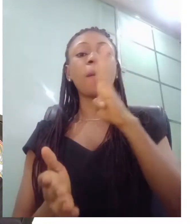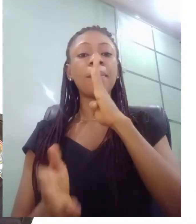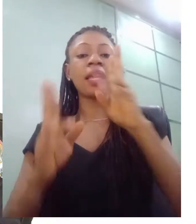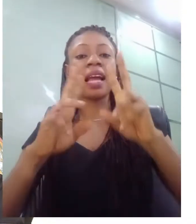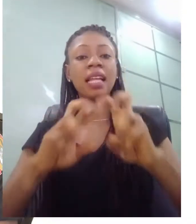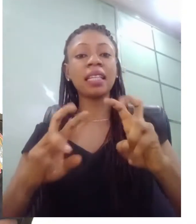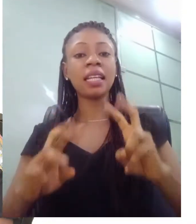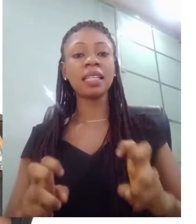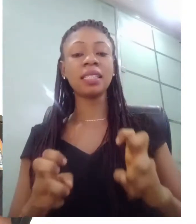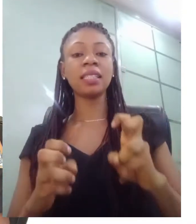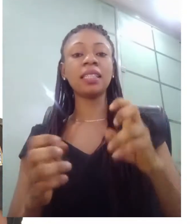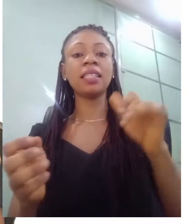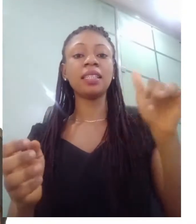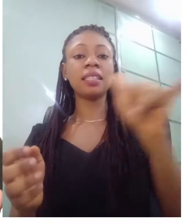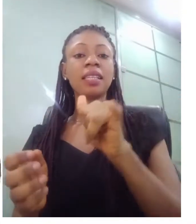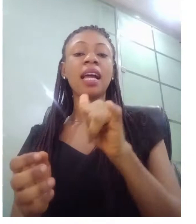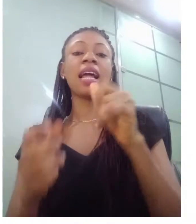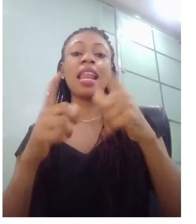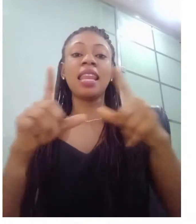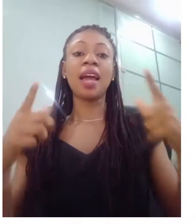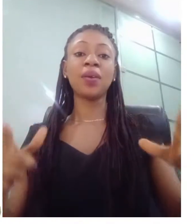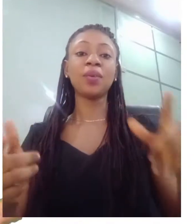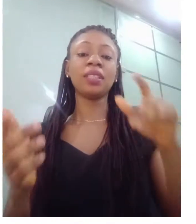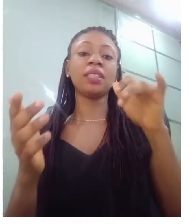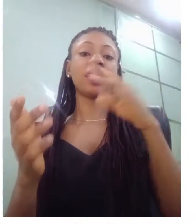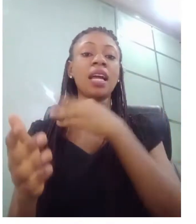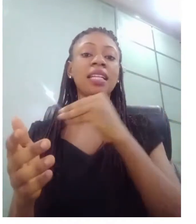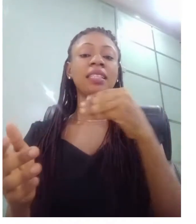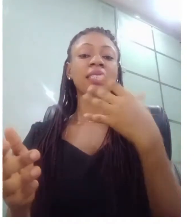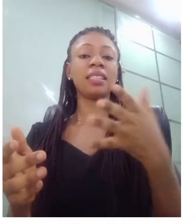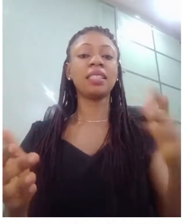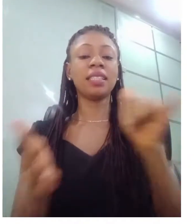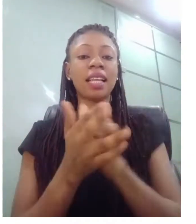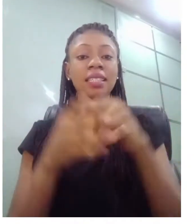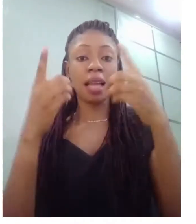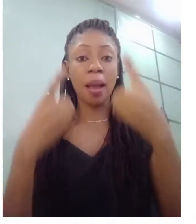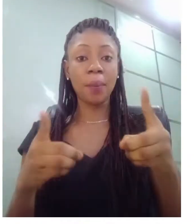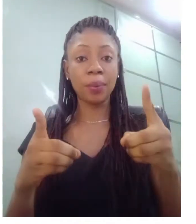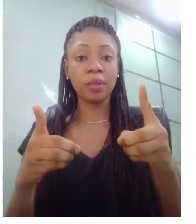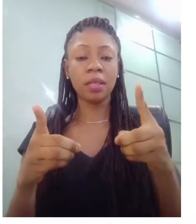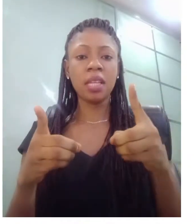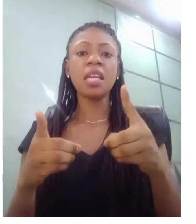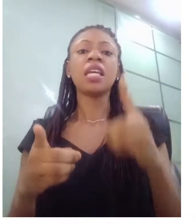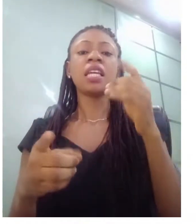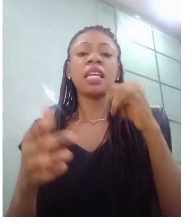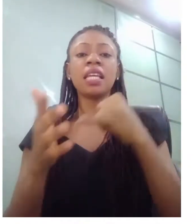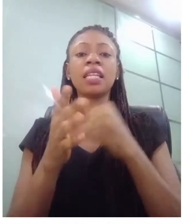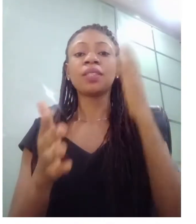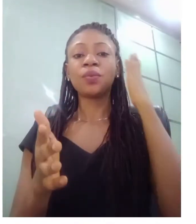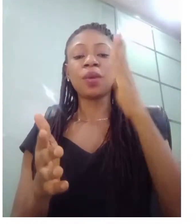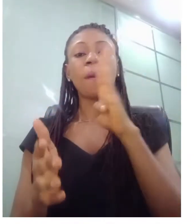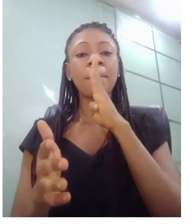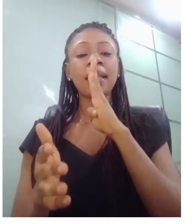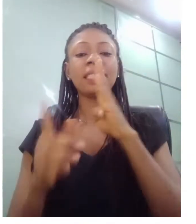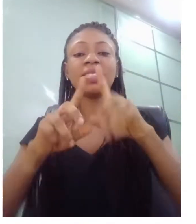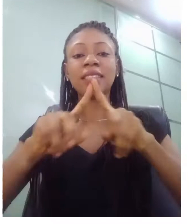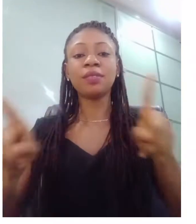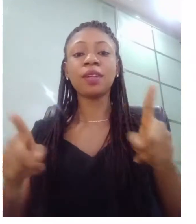it's going to be a little bit different from what i've been doing here all this time because here and now you will be seeing and